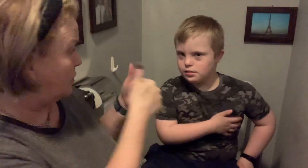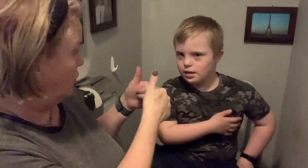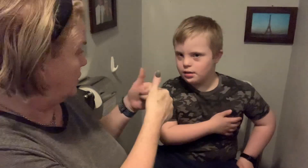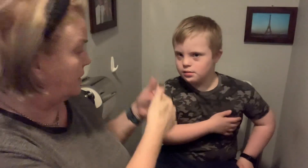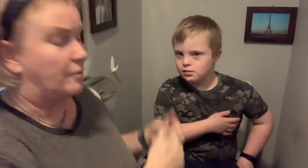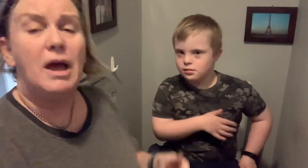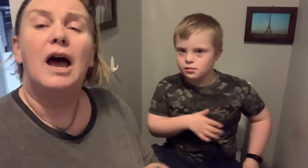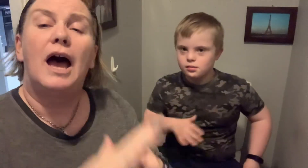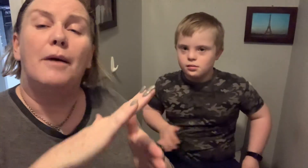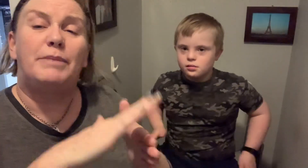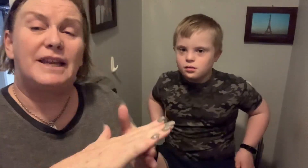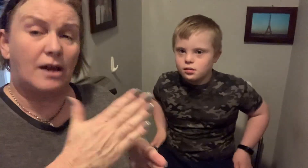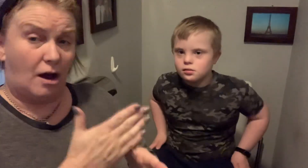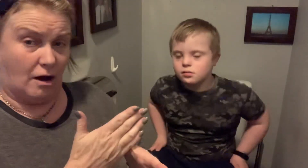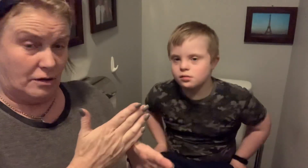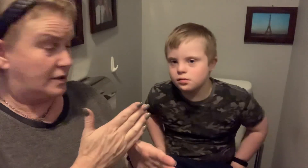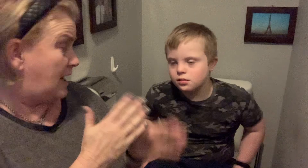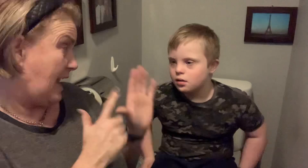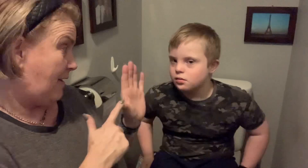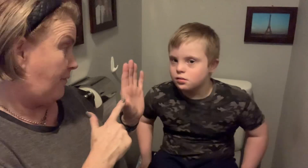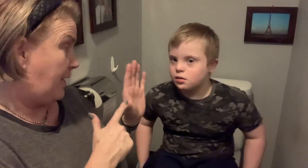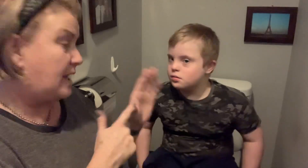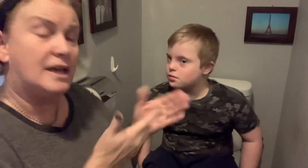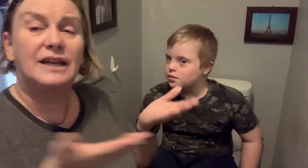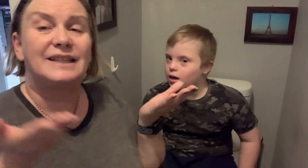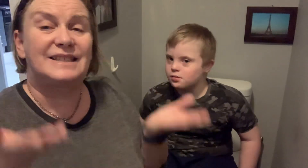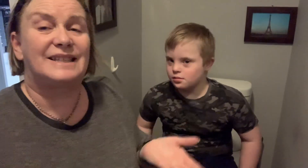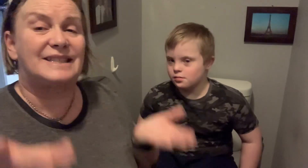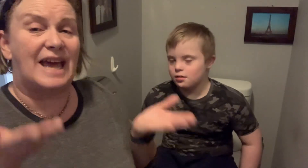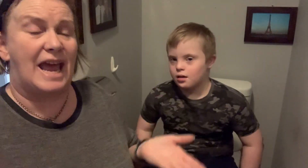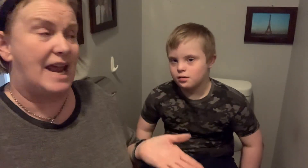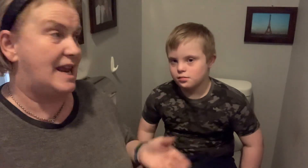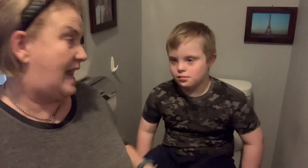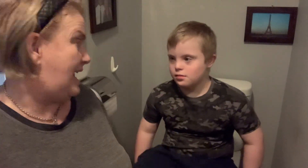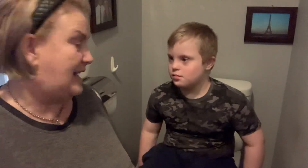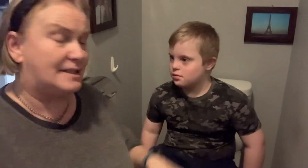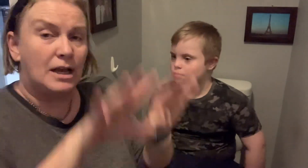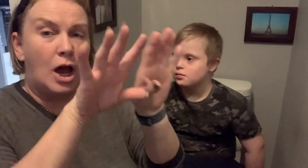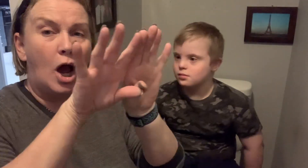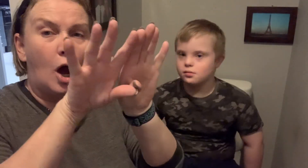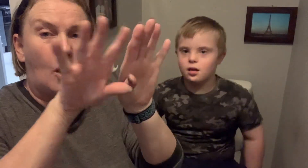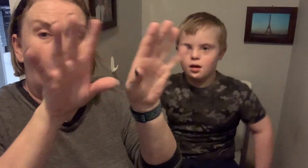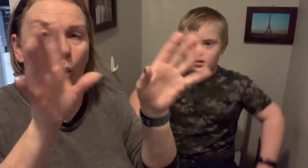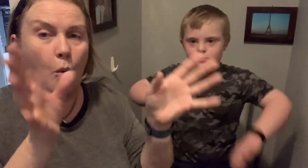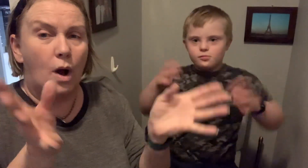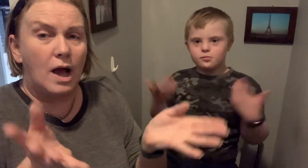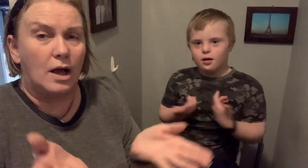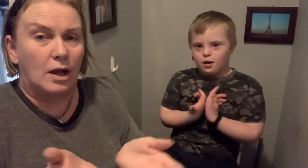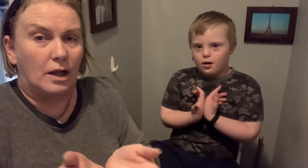that's awesome, because Alfie, yeah, today is world